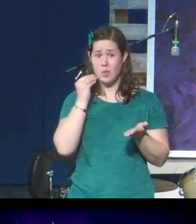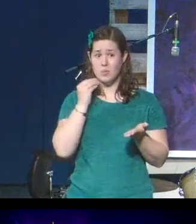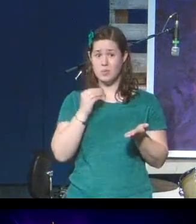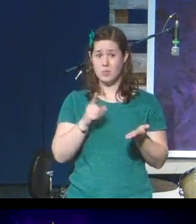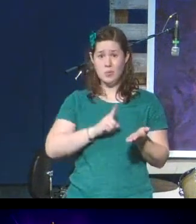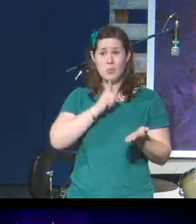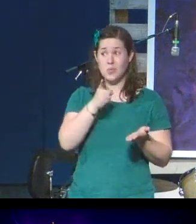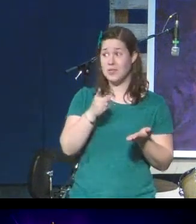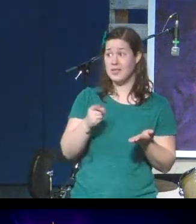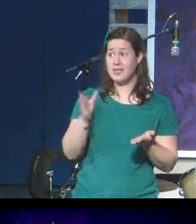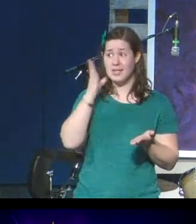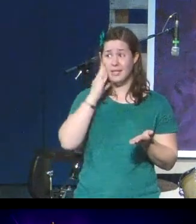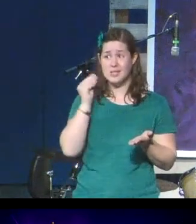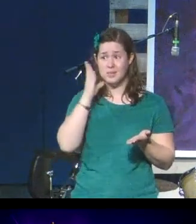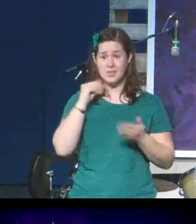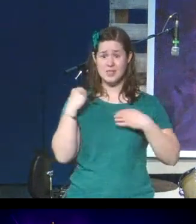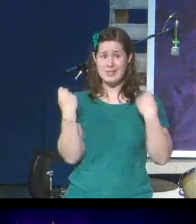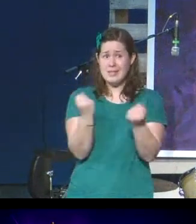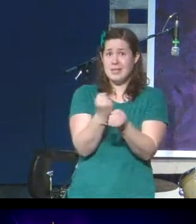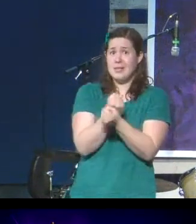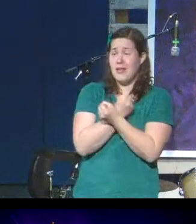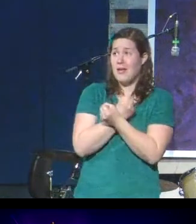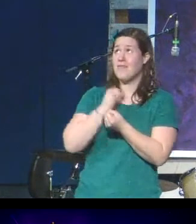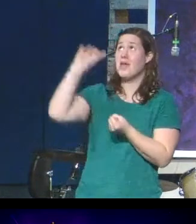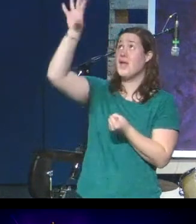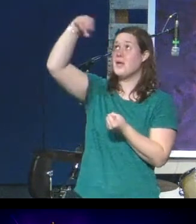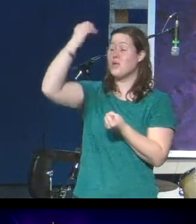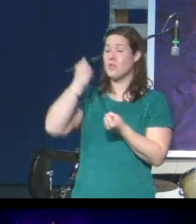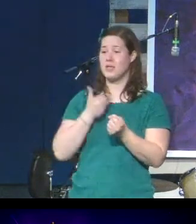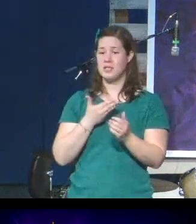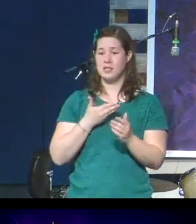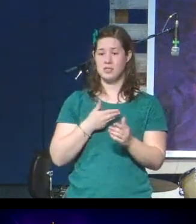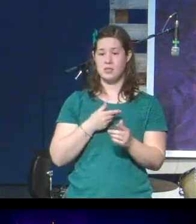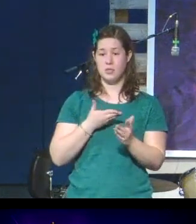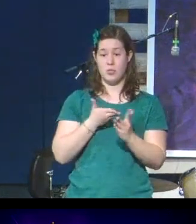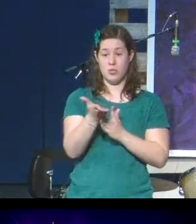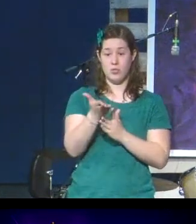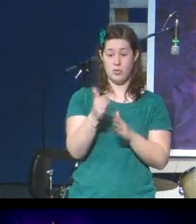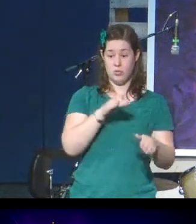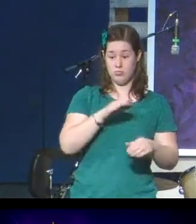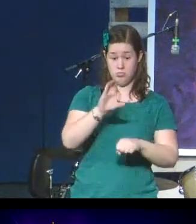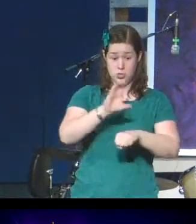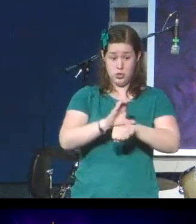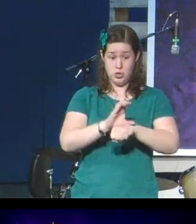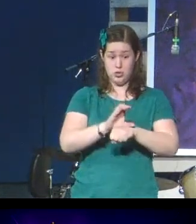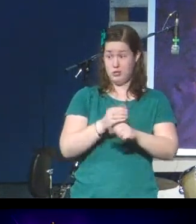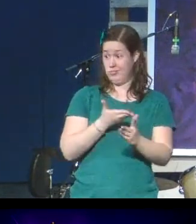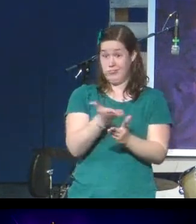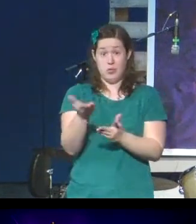grace by churches all over Florida. Do they just have one church?